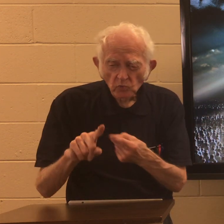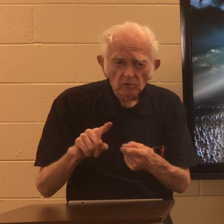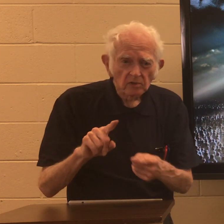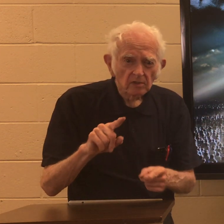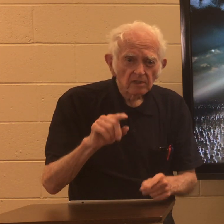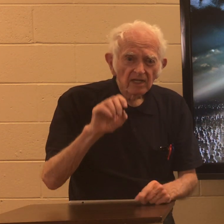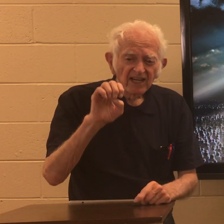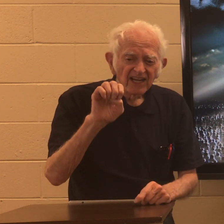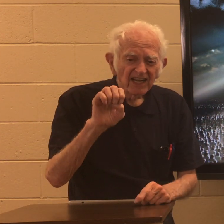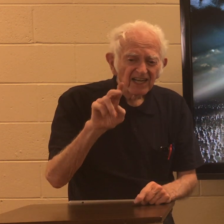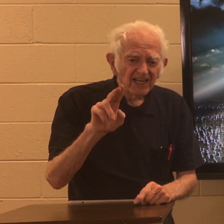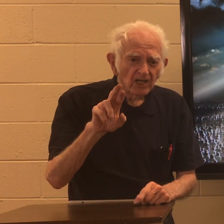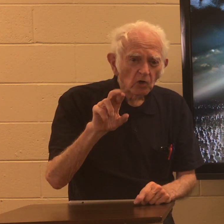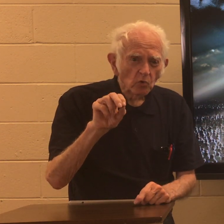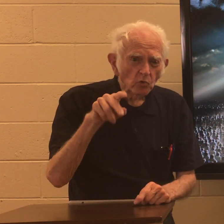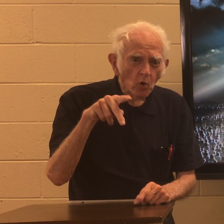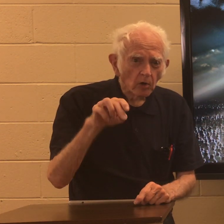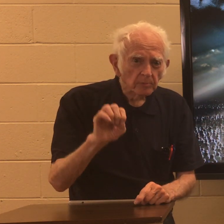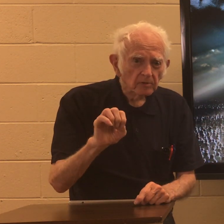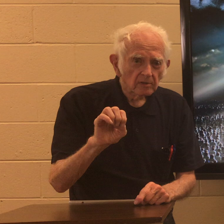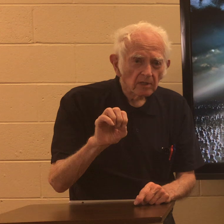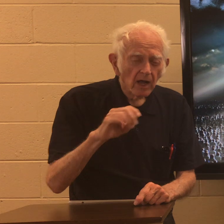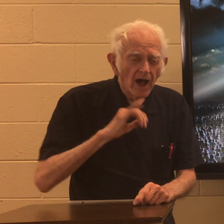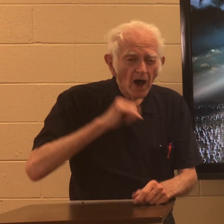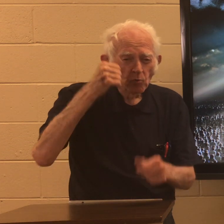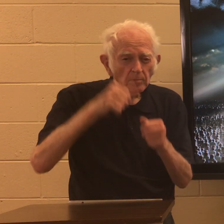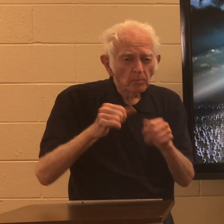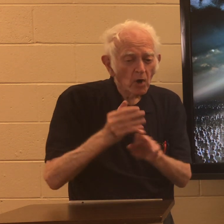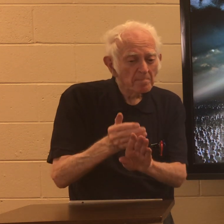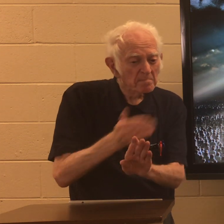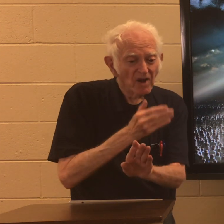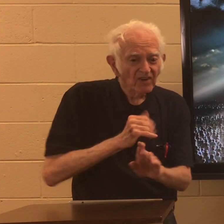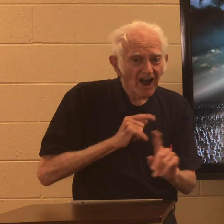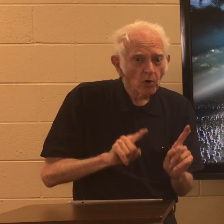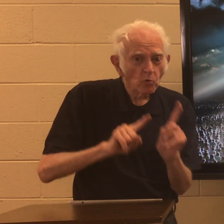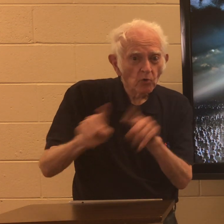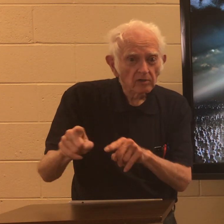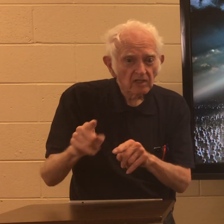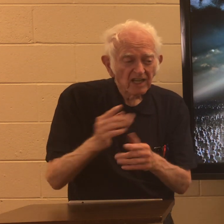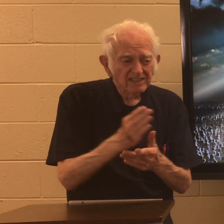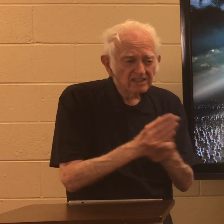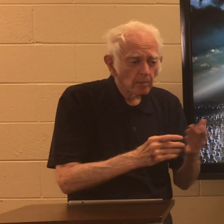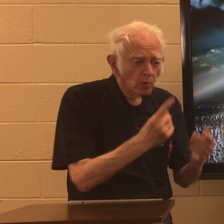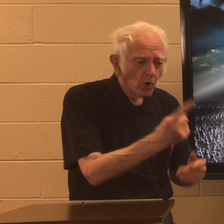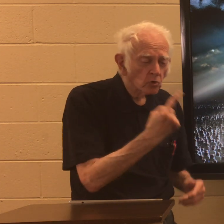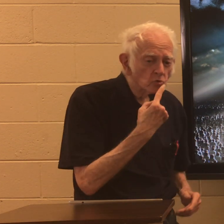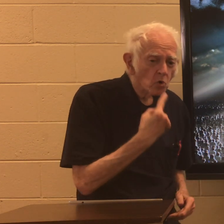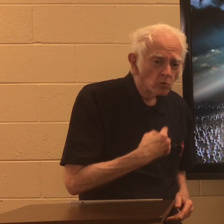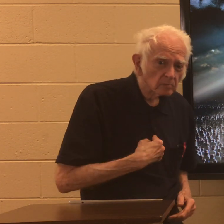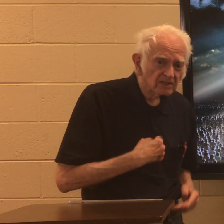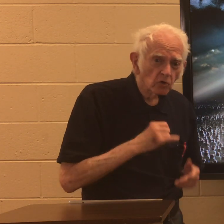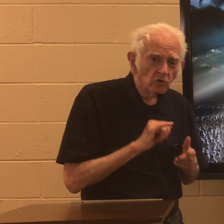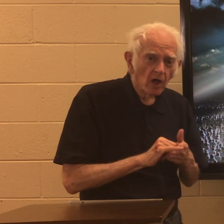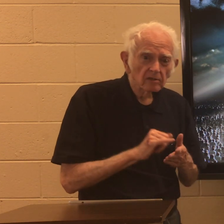to Europe. I remember before I went, someone told me